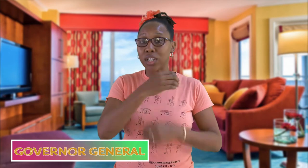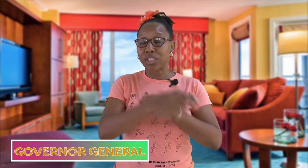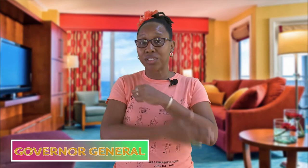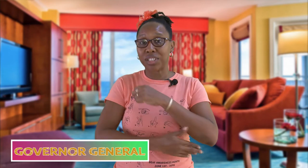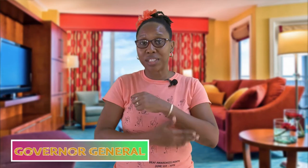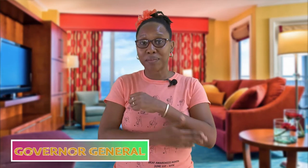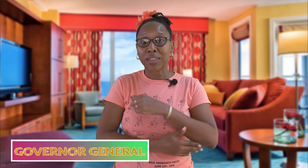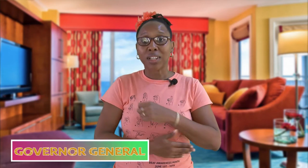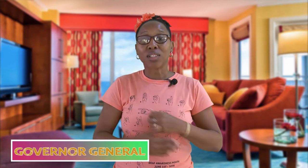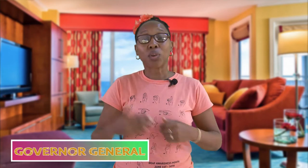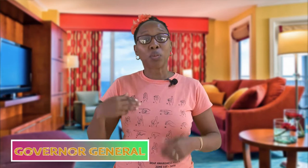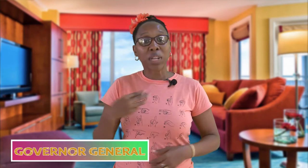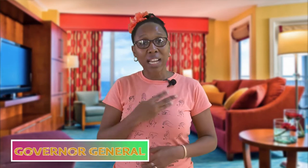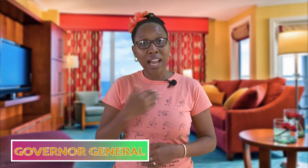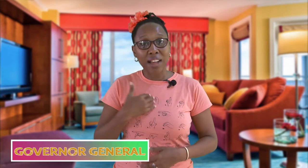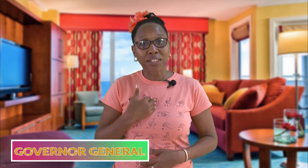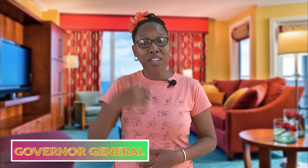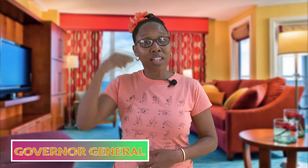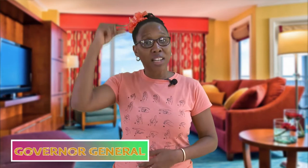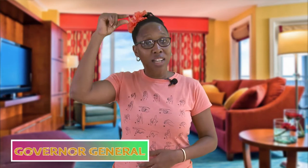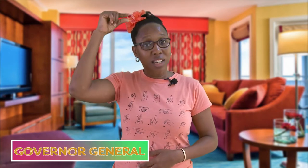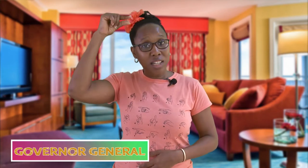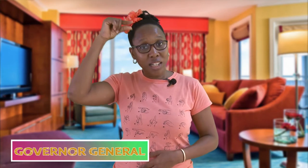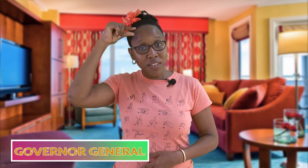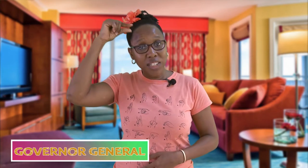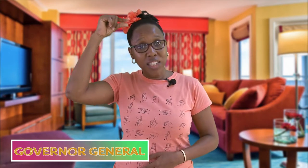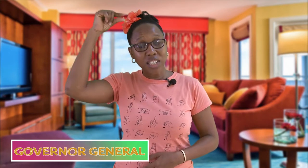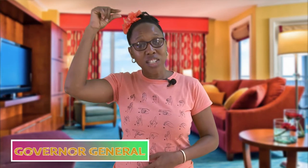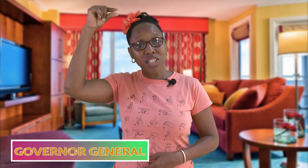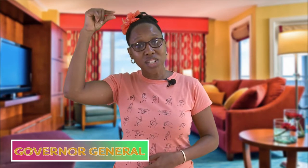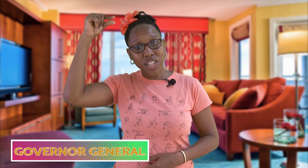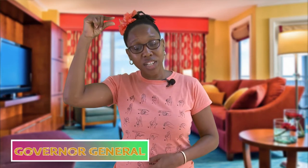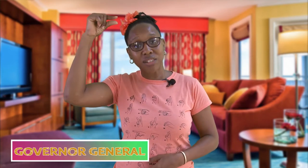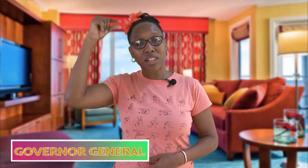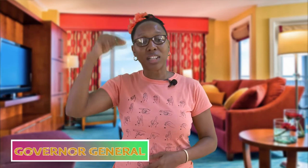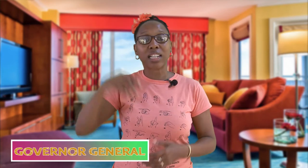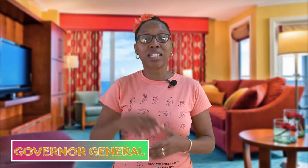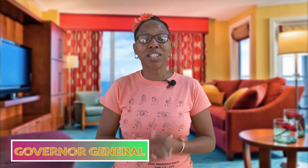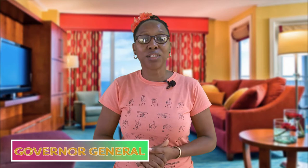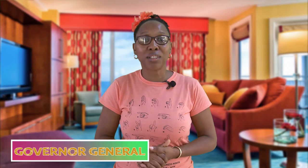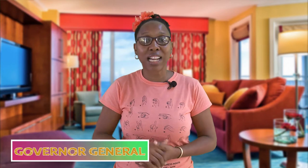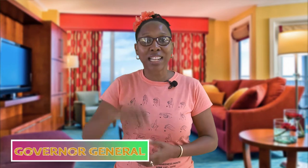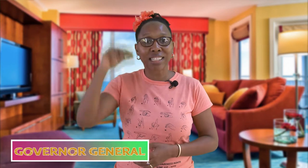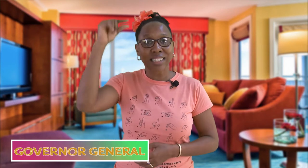country so we have a governor general let's see you do that